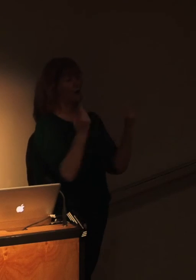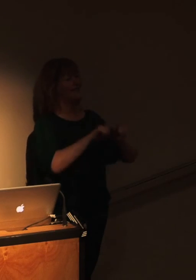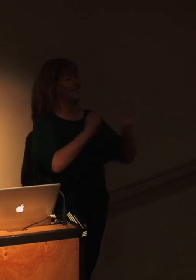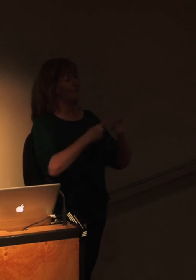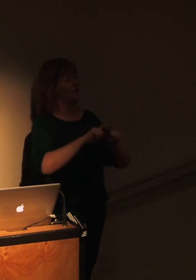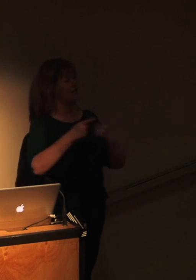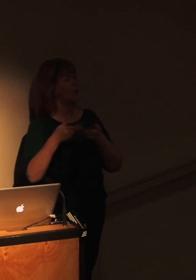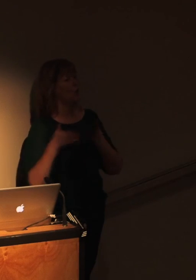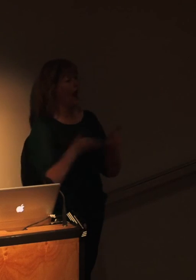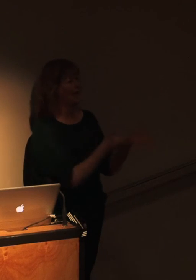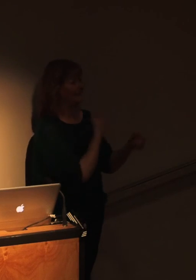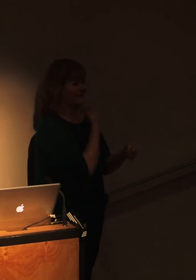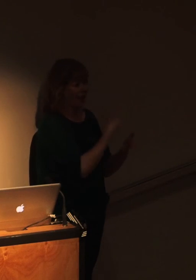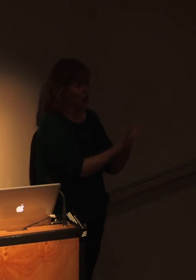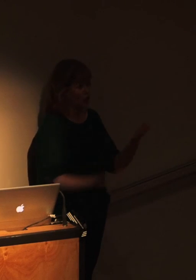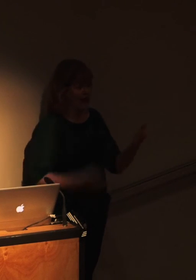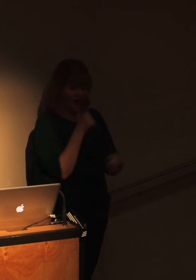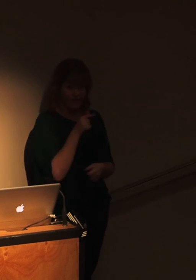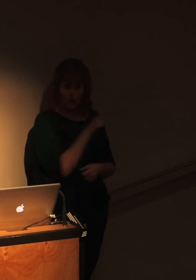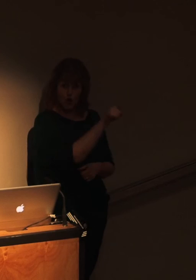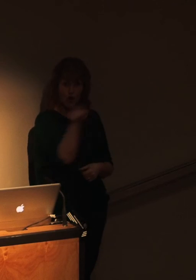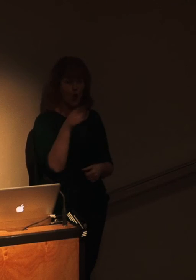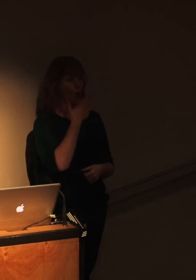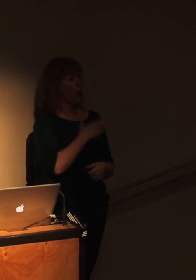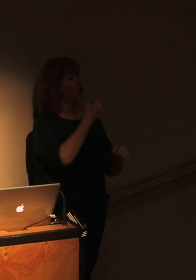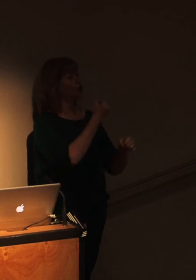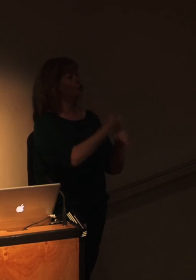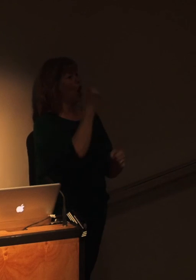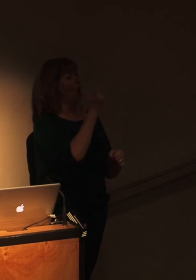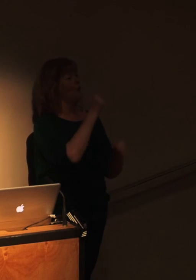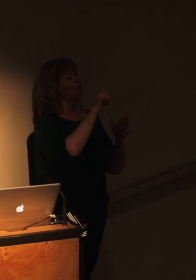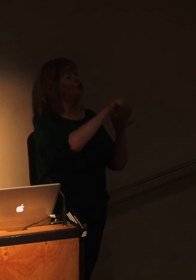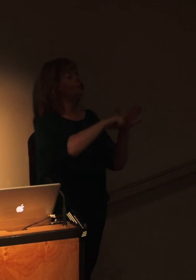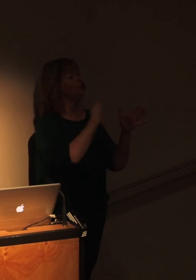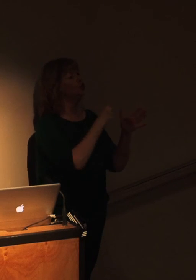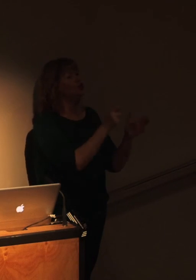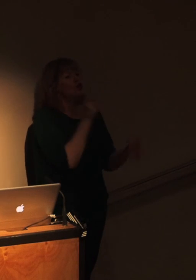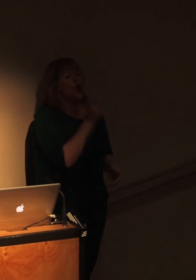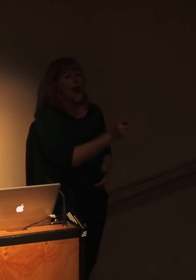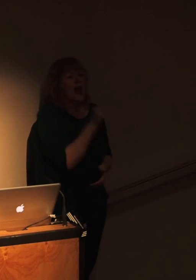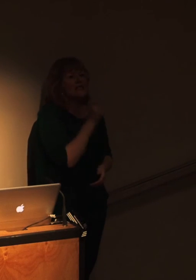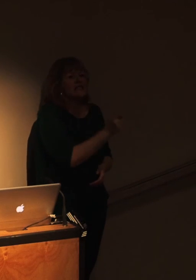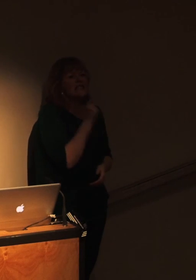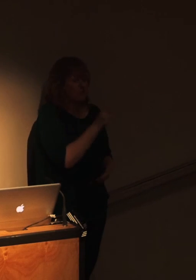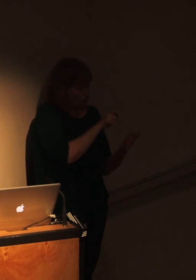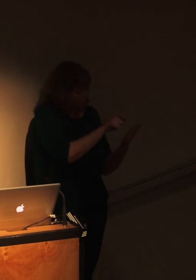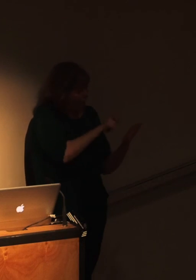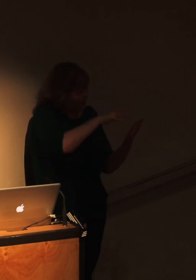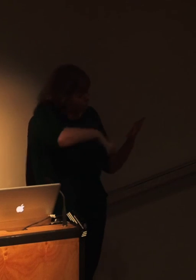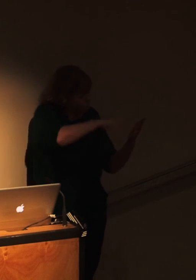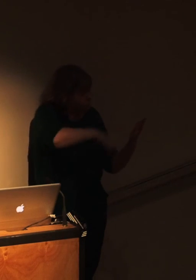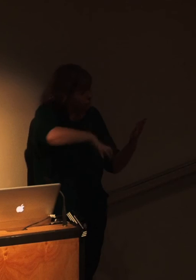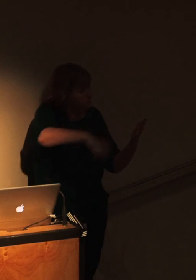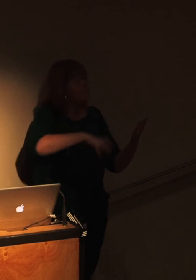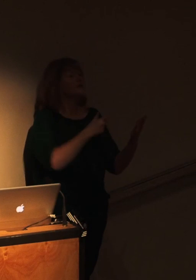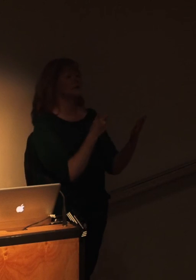stories. If you're going to become a journalist, and I know a few of you out here probably will end up becoming journalists. There's lots of different types of films